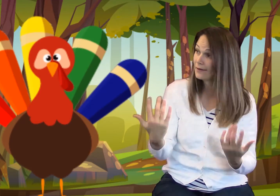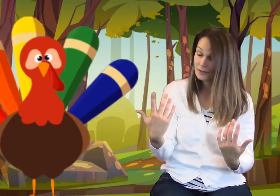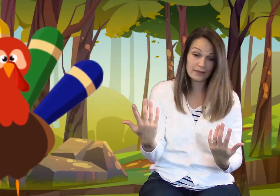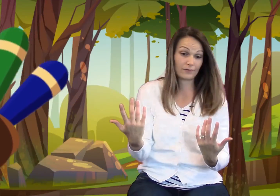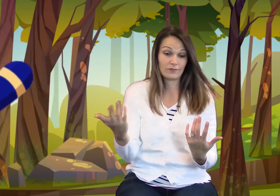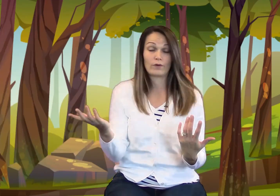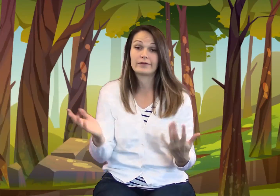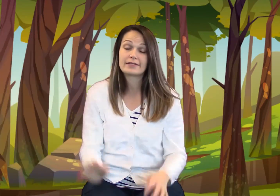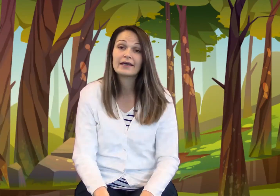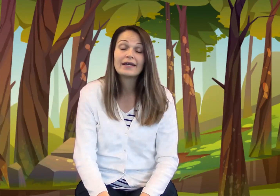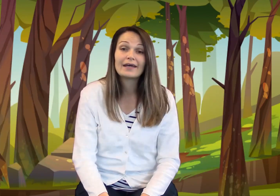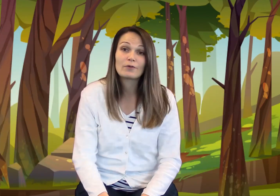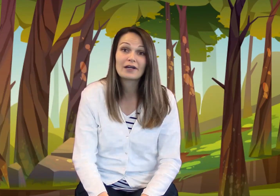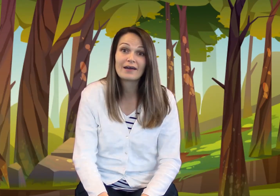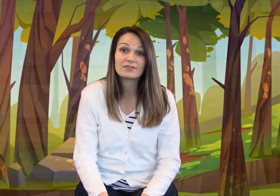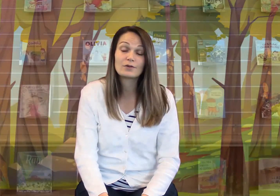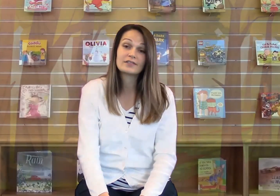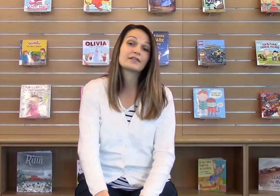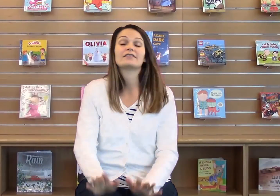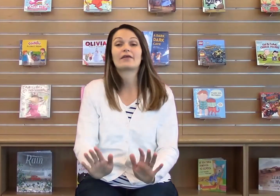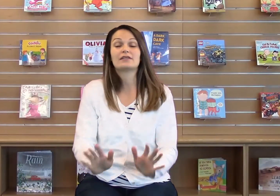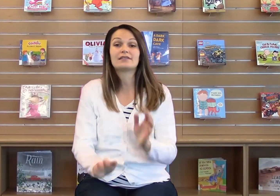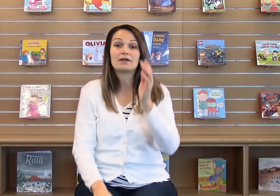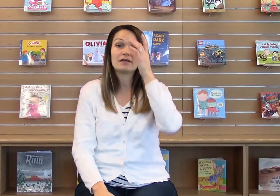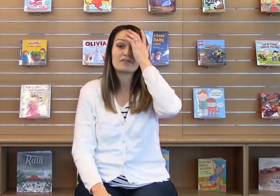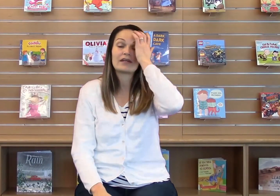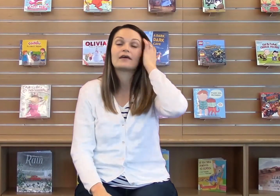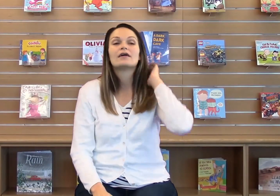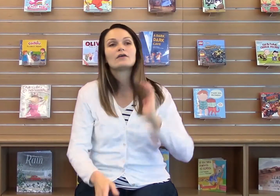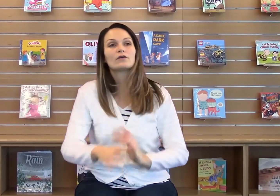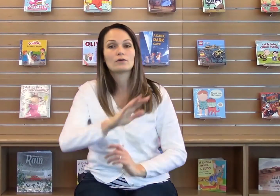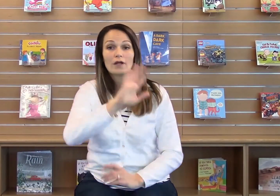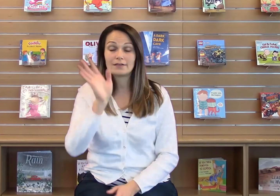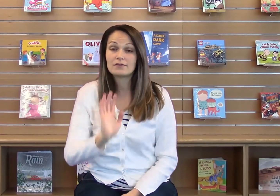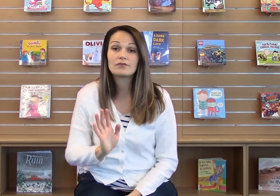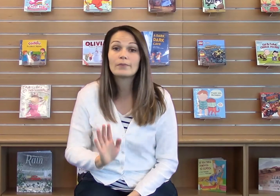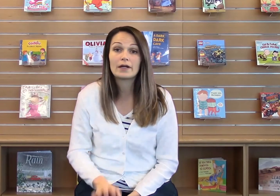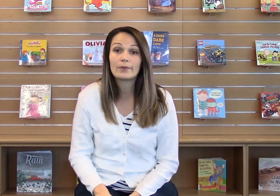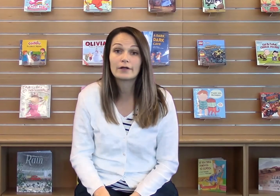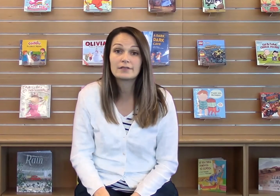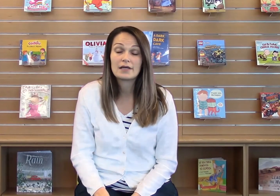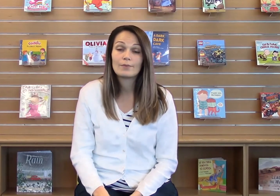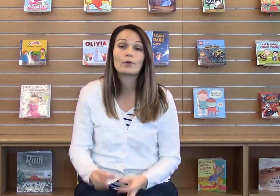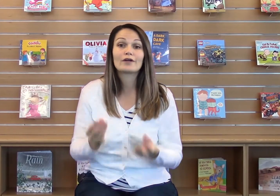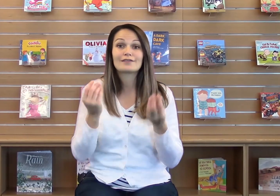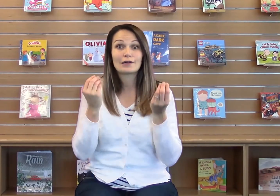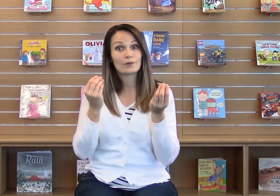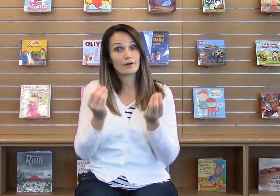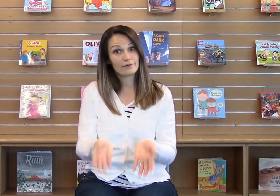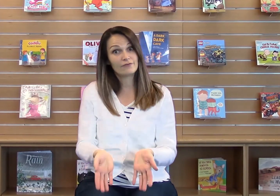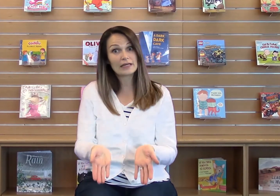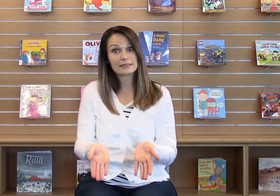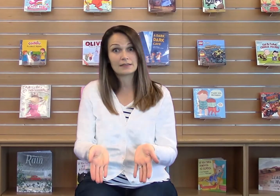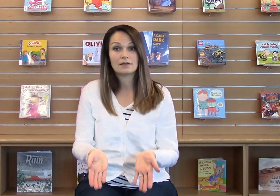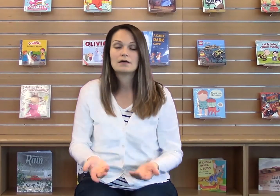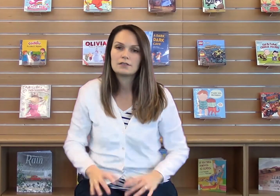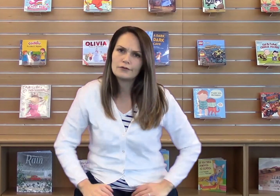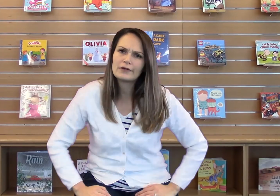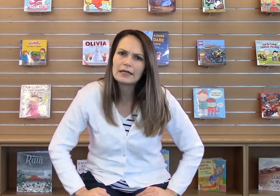have to leave the forest. We're going to have to do our tickles. Now, this tickle is fun. You can do lots of different body parts, but we're going to start with our feet. Do your feet